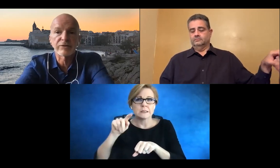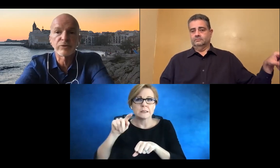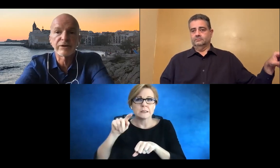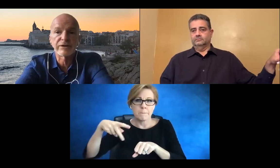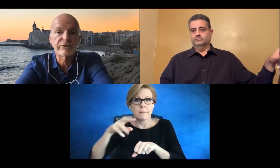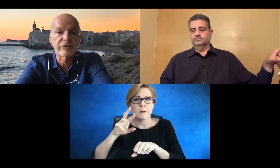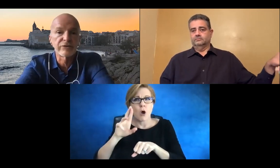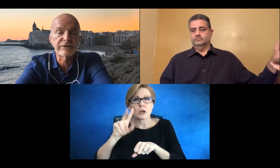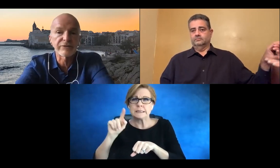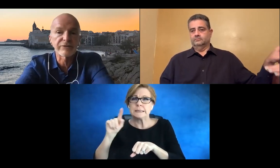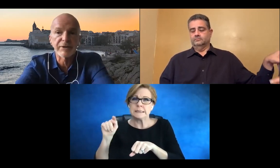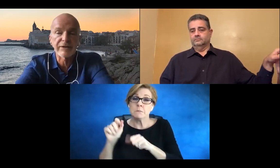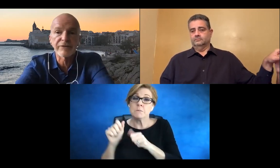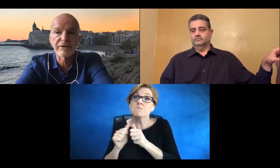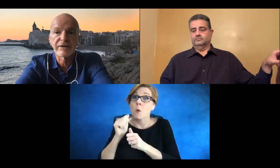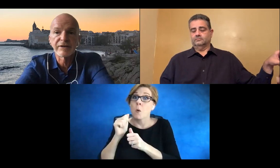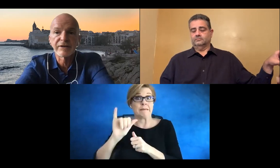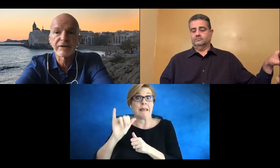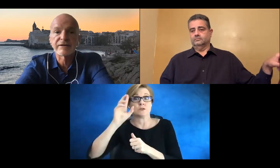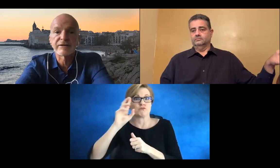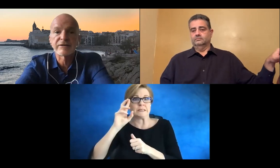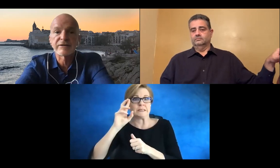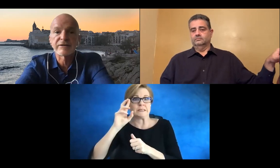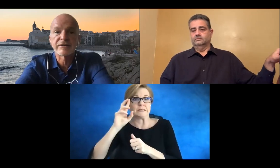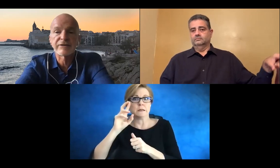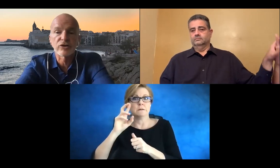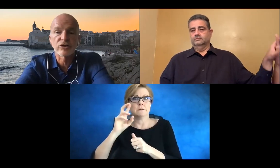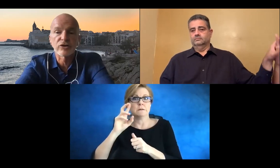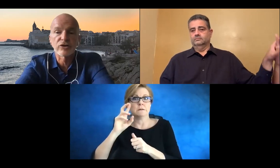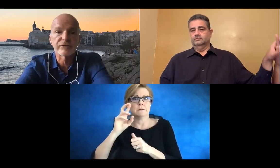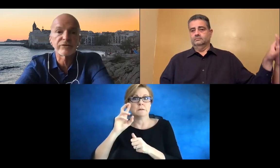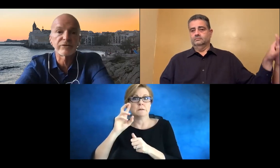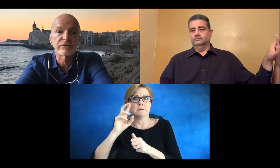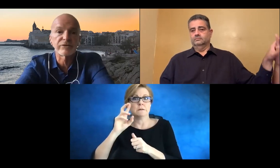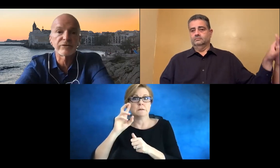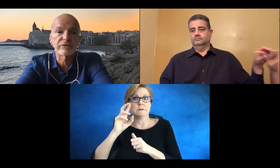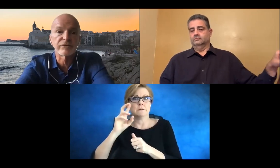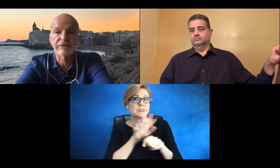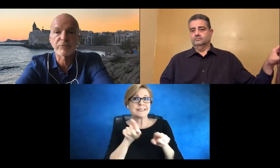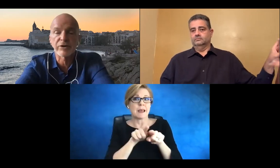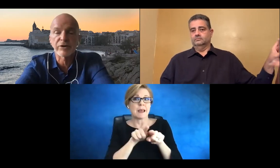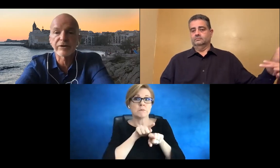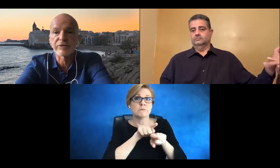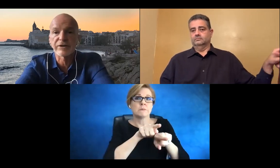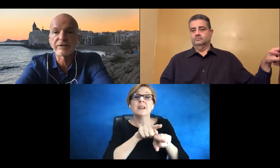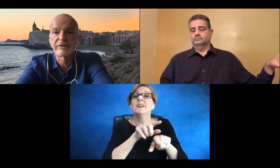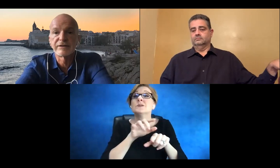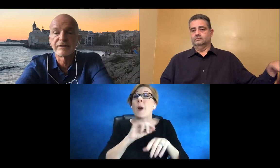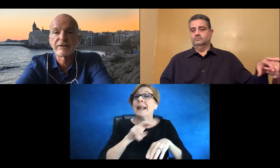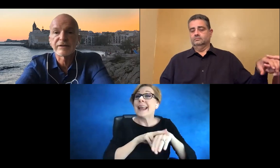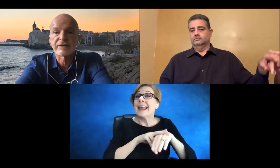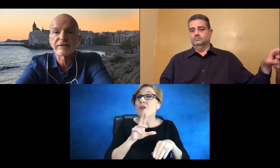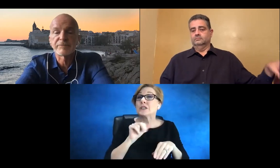that's why we choose this path. It's a comment to native RTT, as Brian was saying.